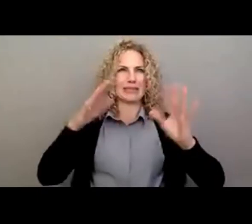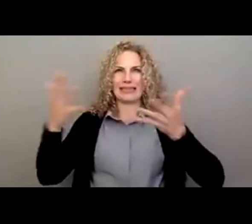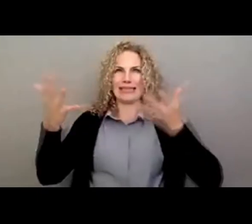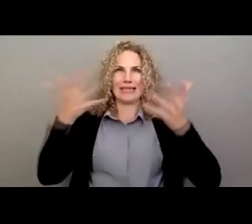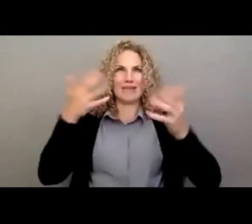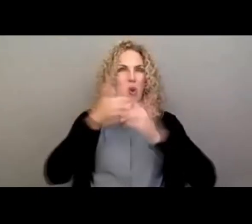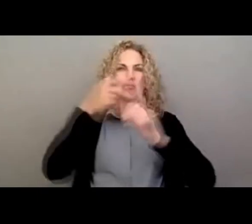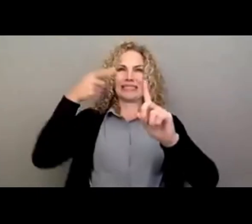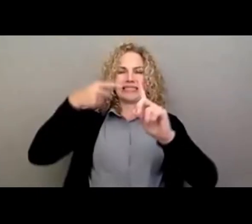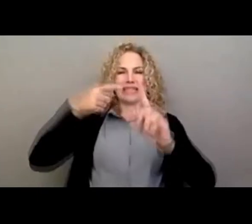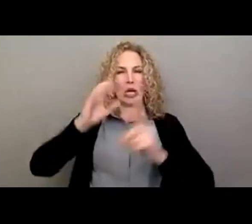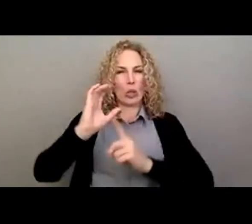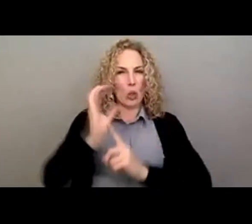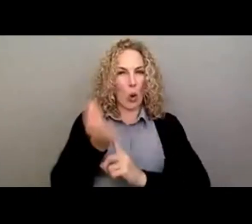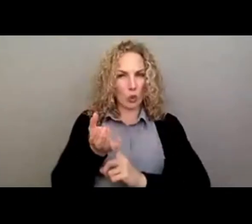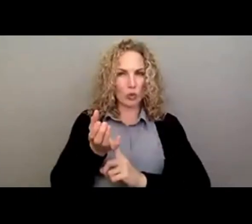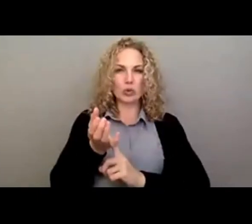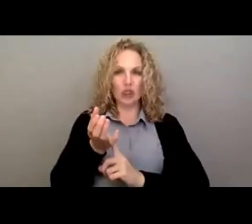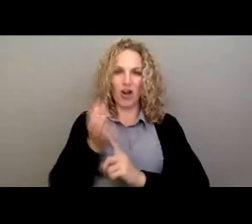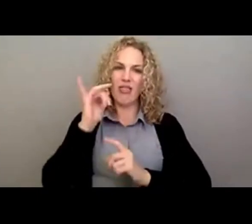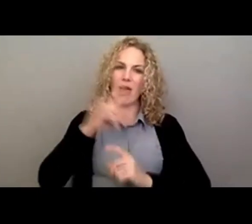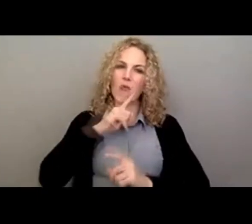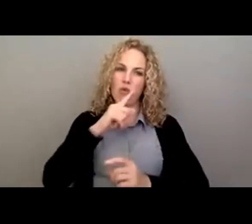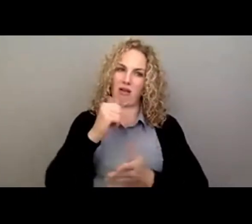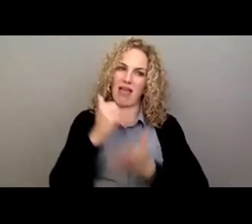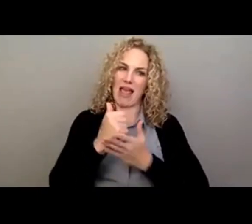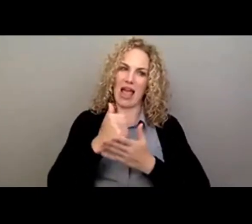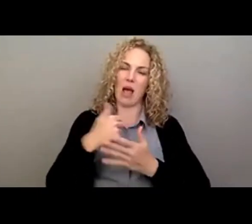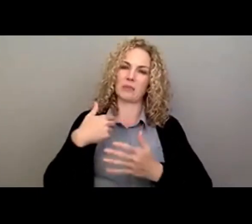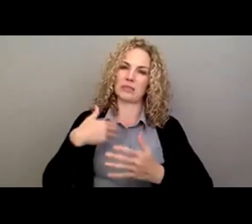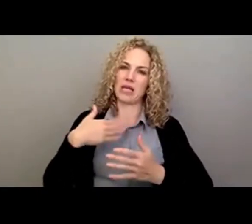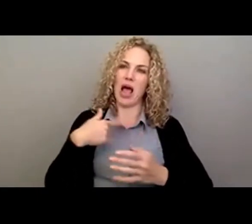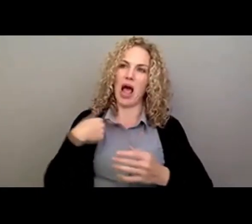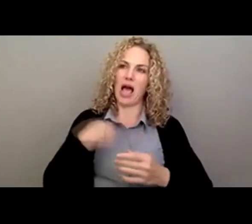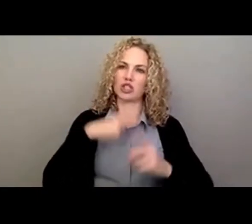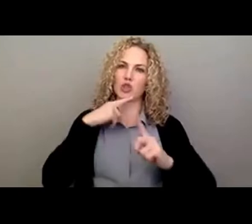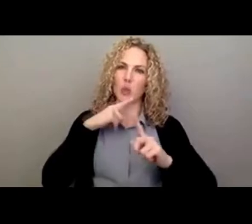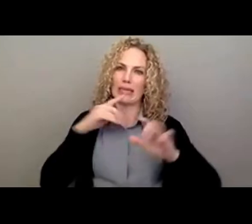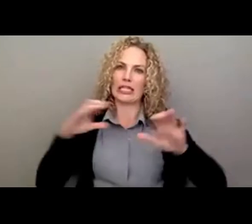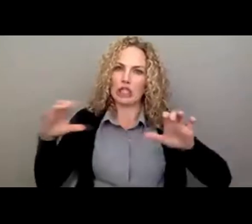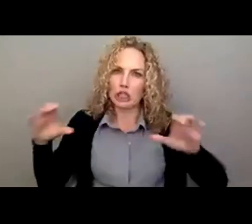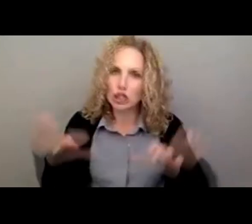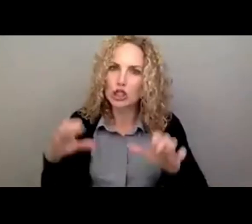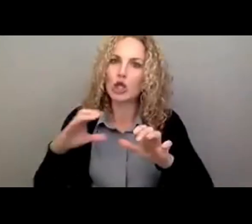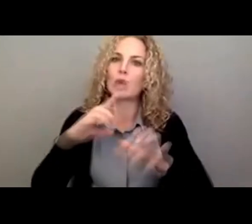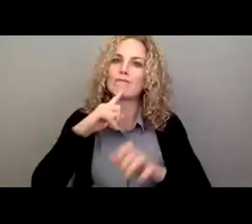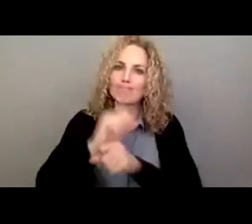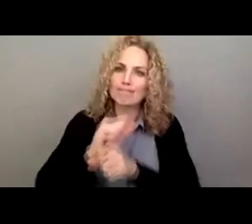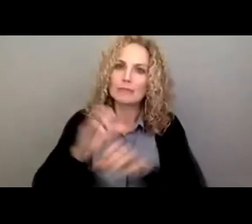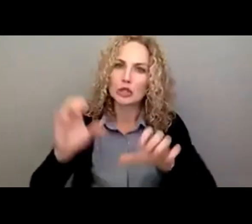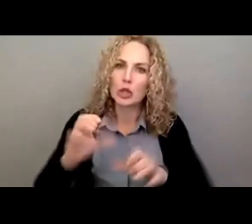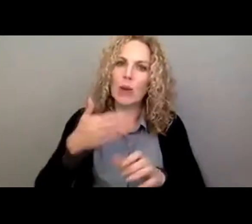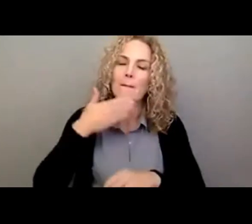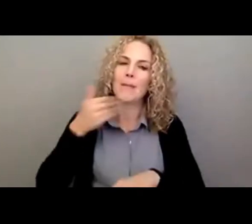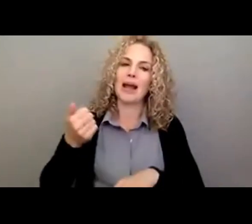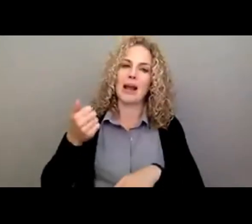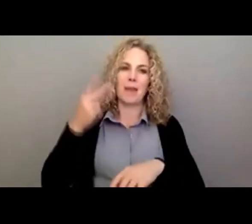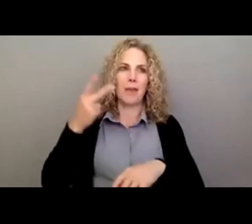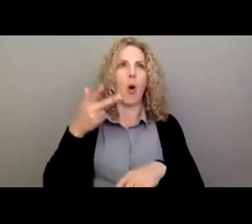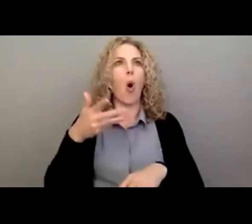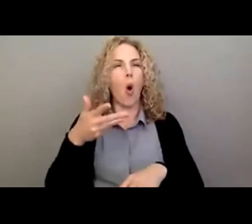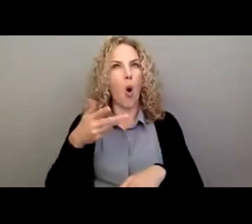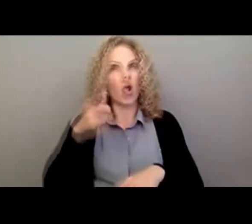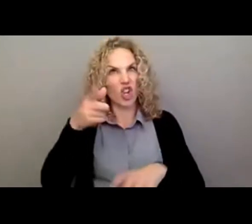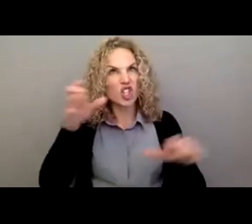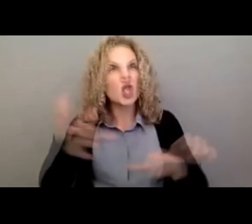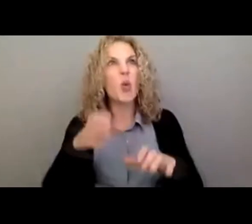the culture piece enables us to execute better, people really buy into what we're trying to do, they feel like they're